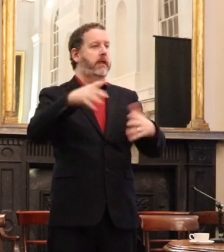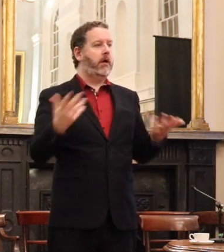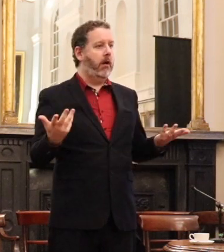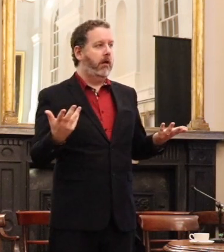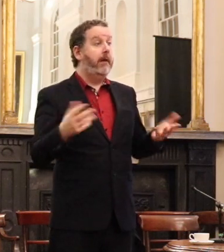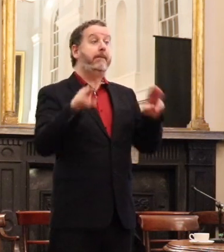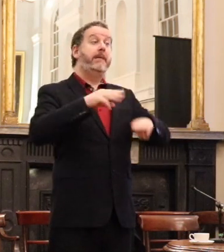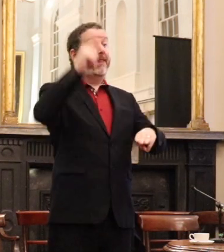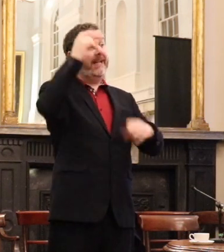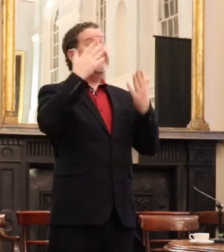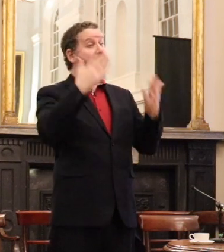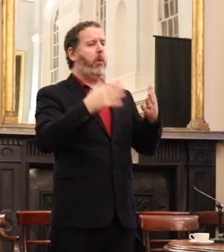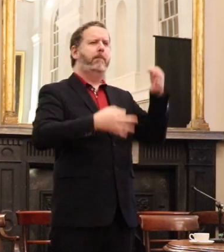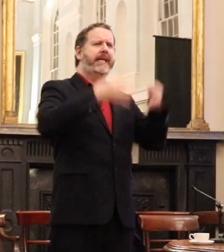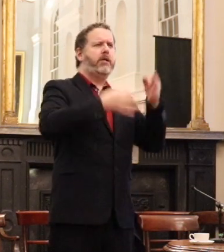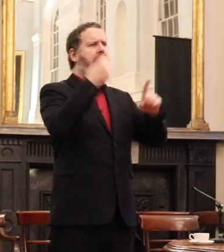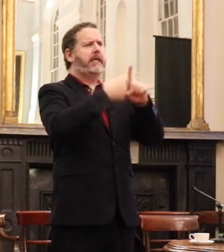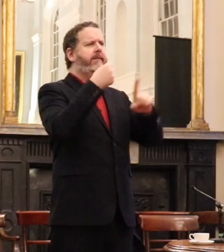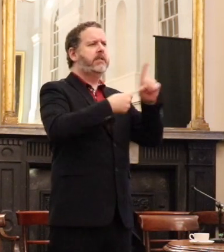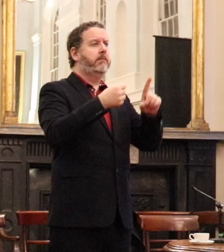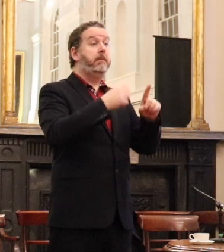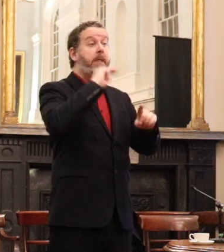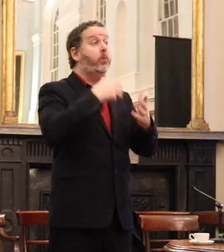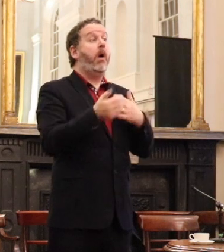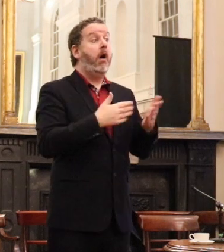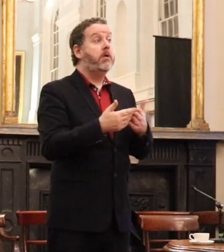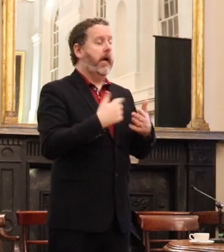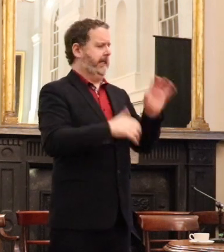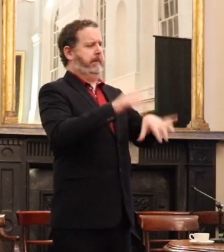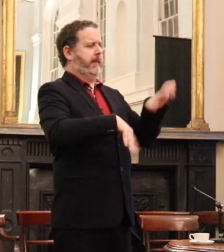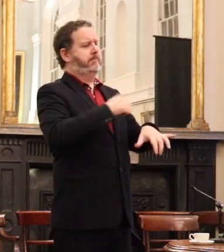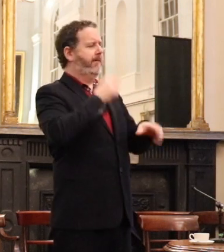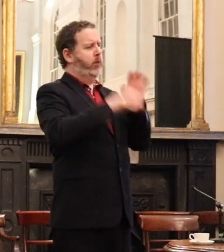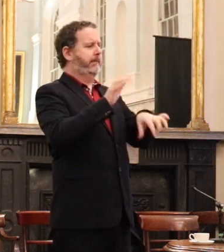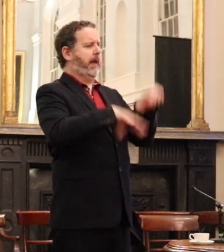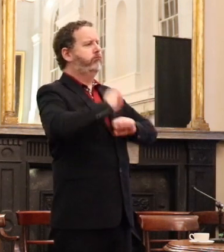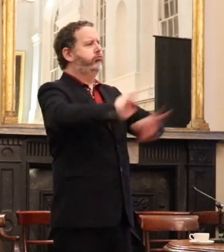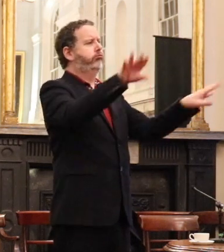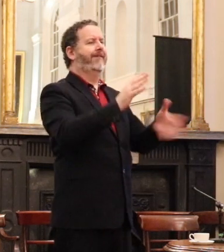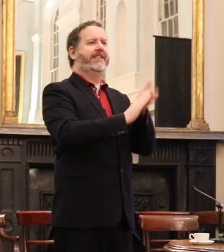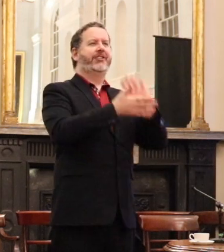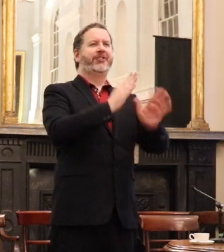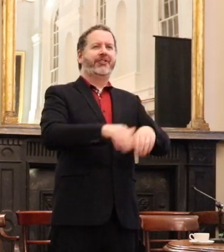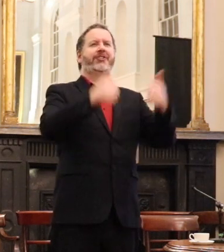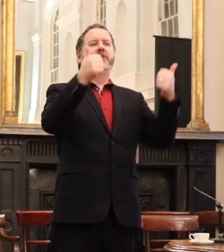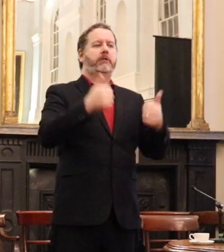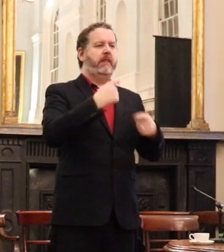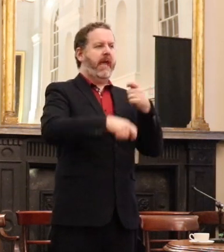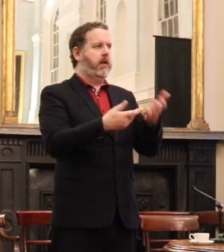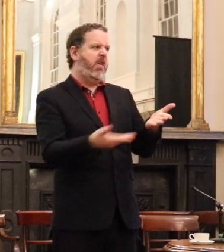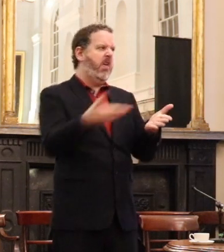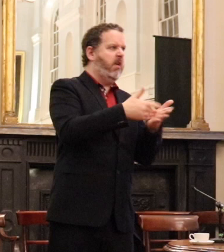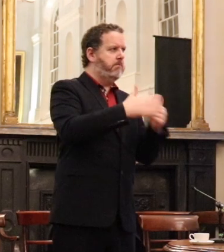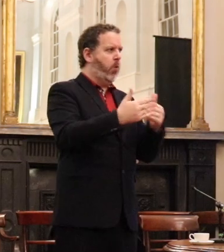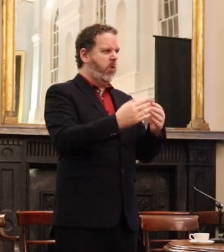good days, political activism is to express a opinion on social media and then to express it more vehemently and then to express it more extremely.